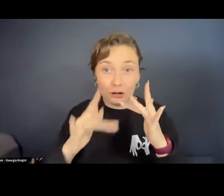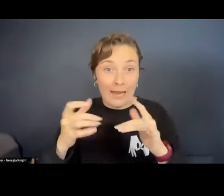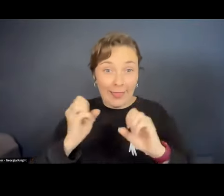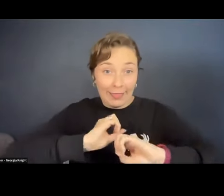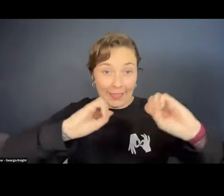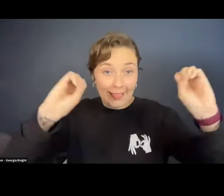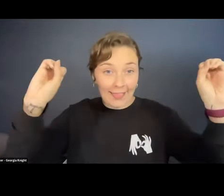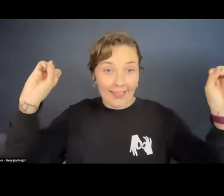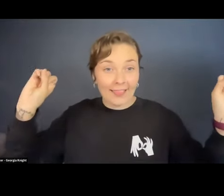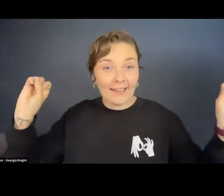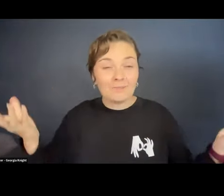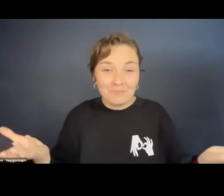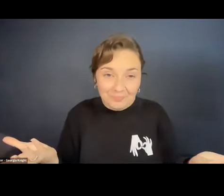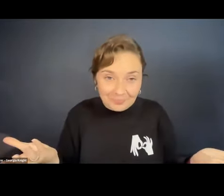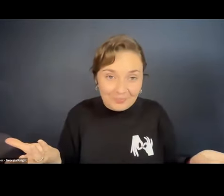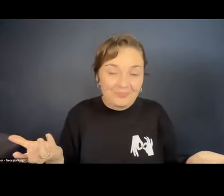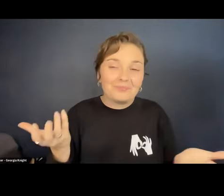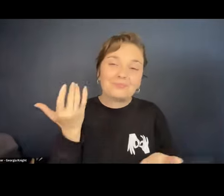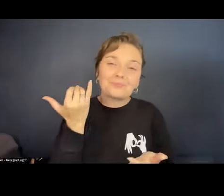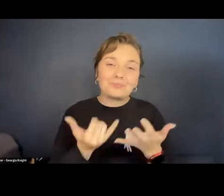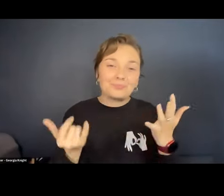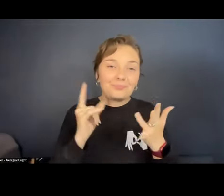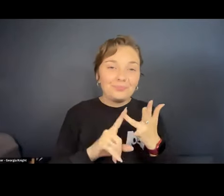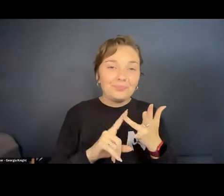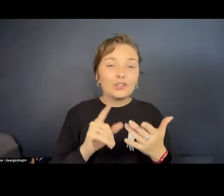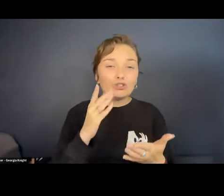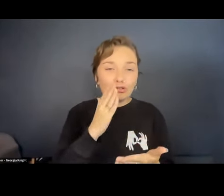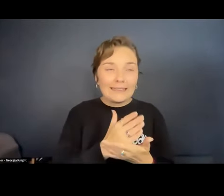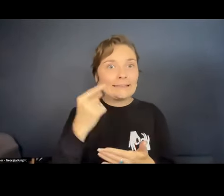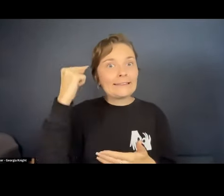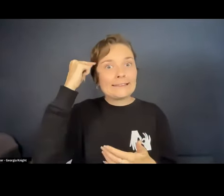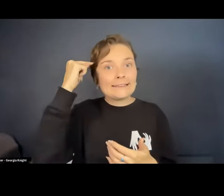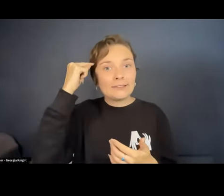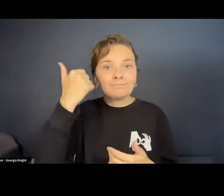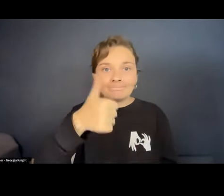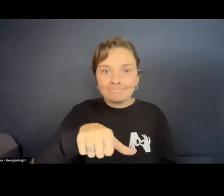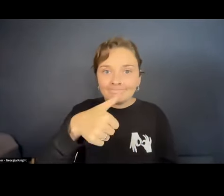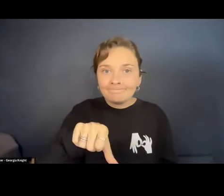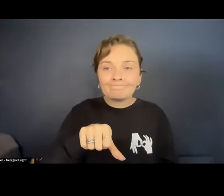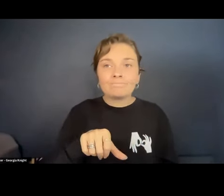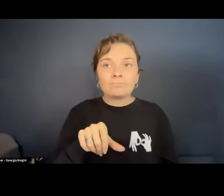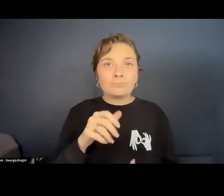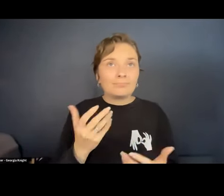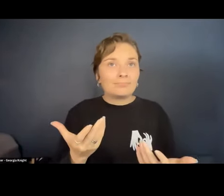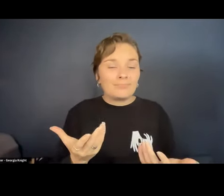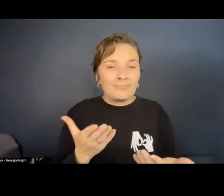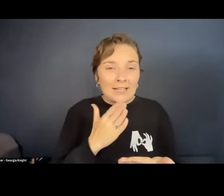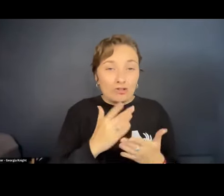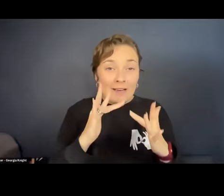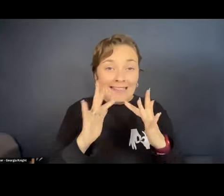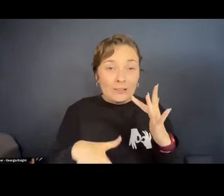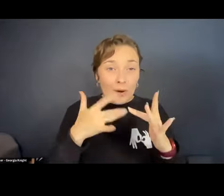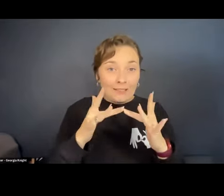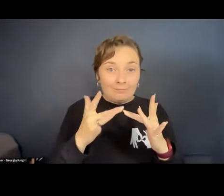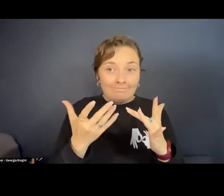so really being aware of the fact that actually the Internet is not